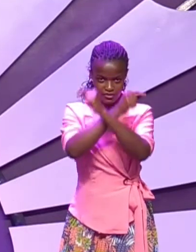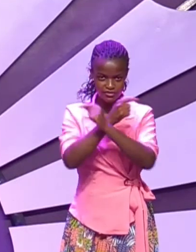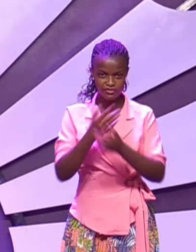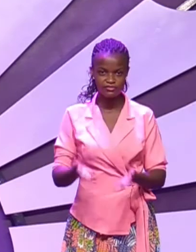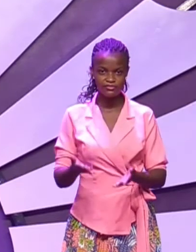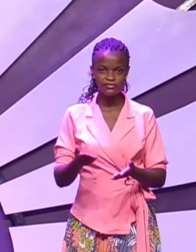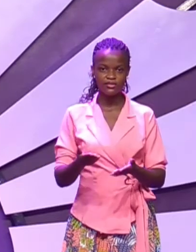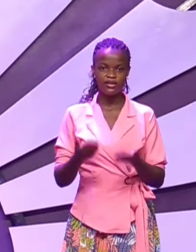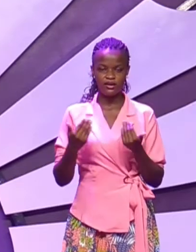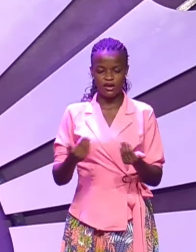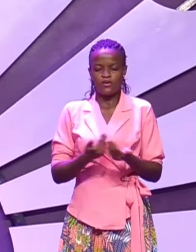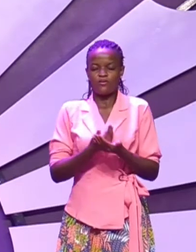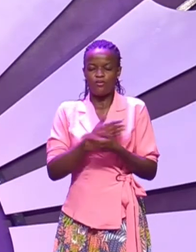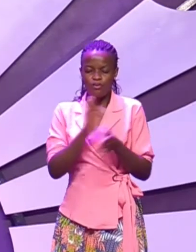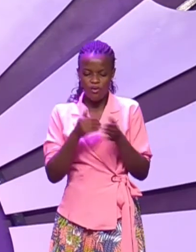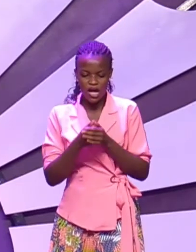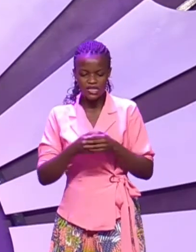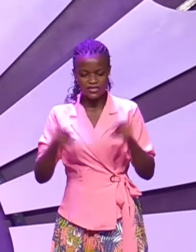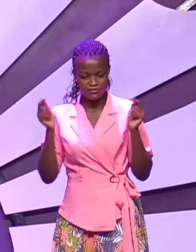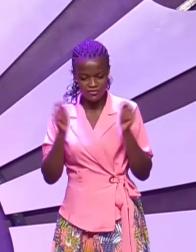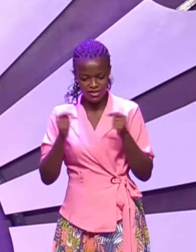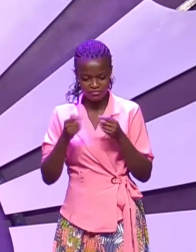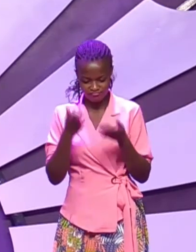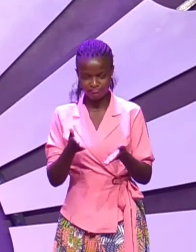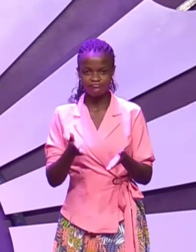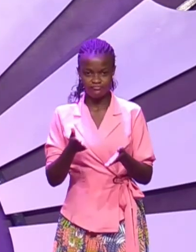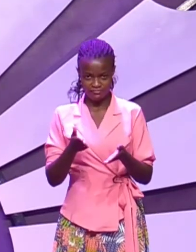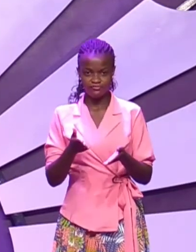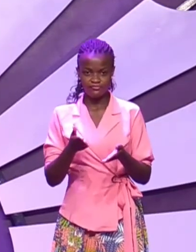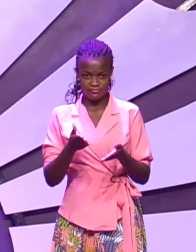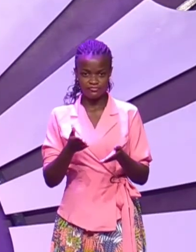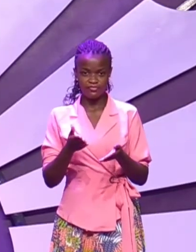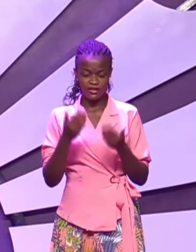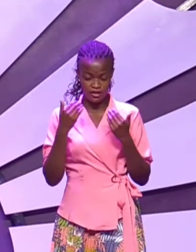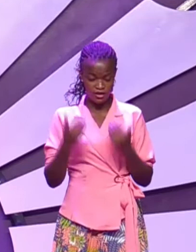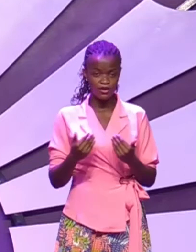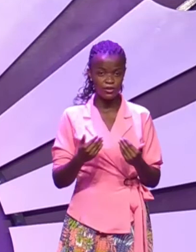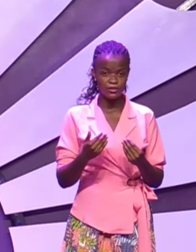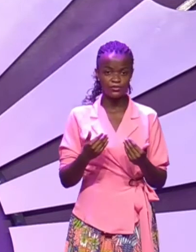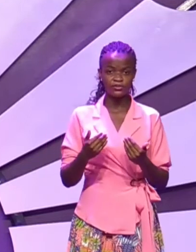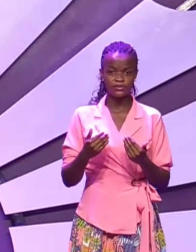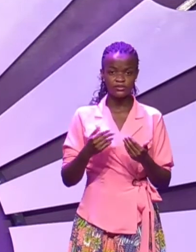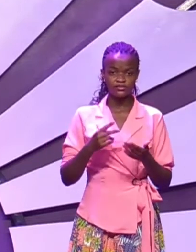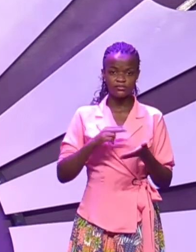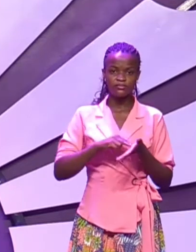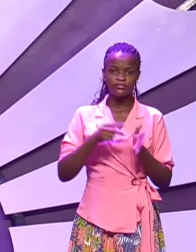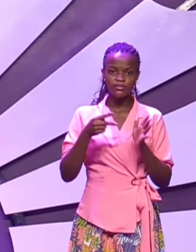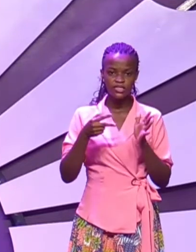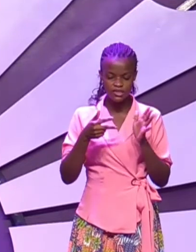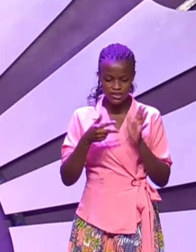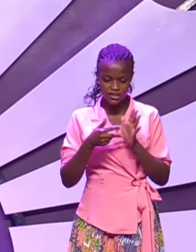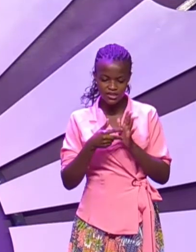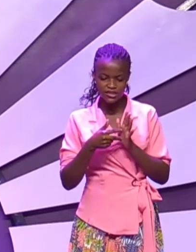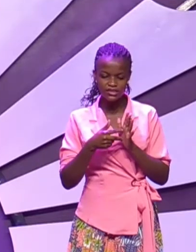whatever the thorn was it's probable that Paul had seen God heal that